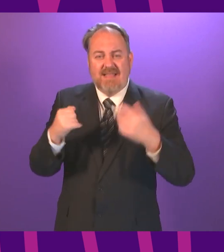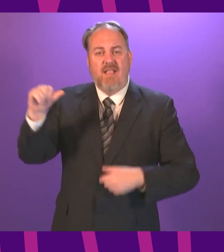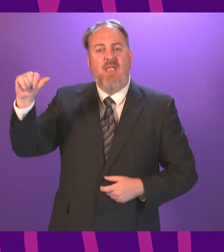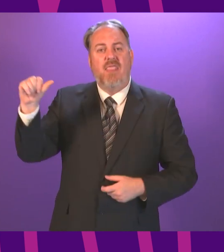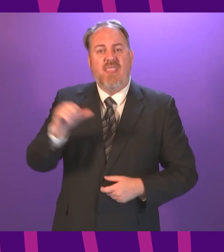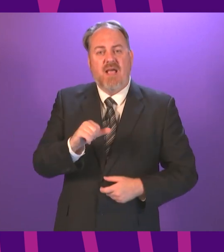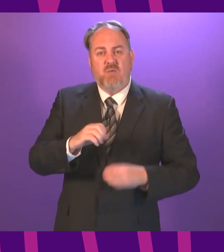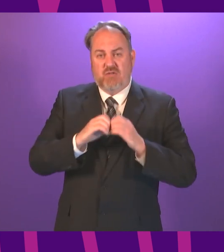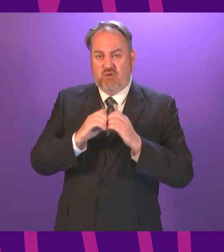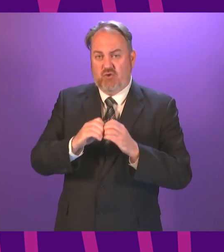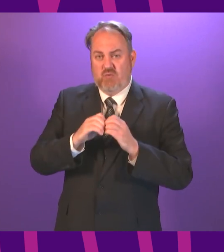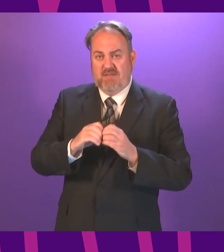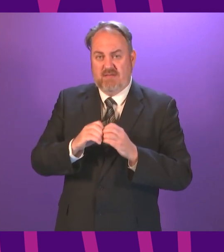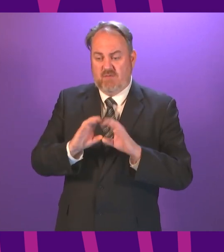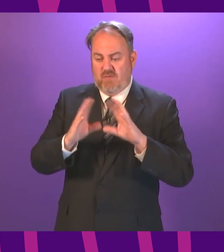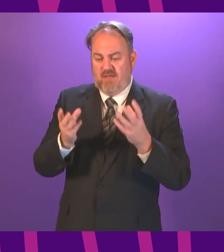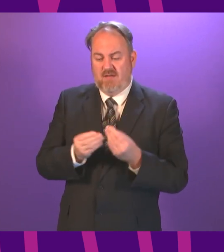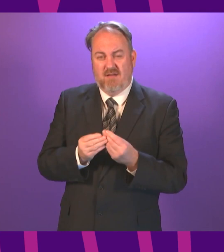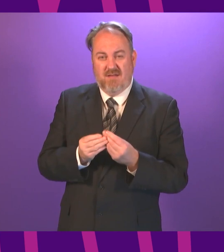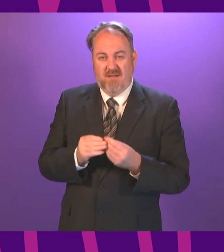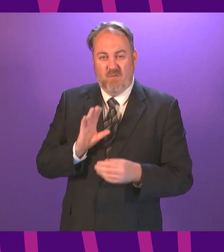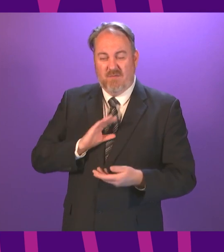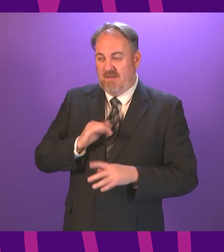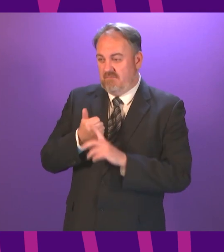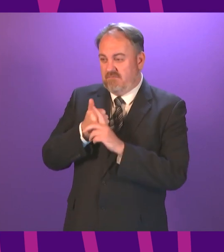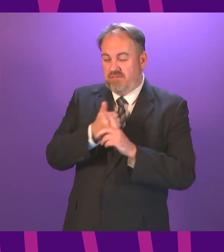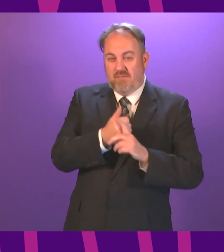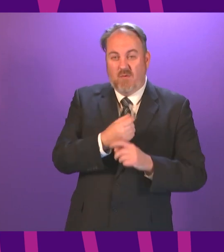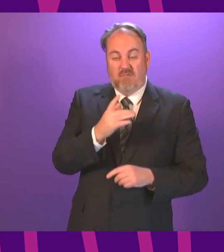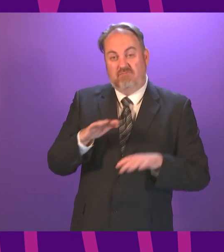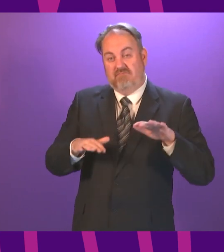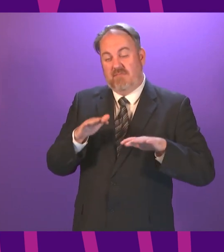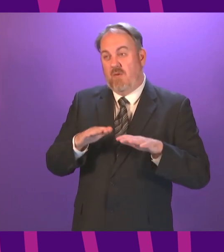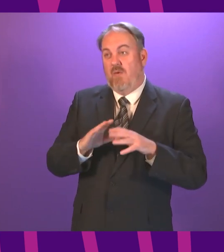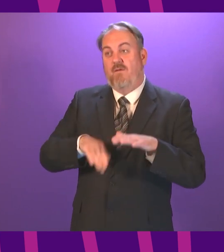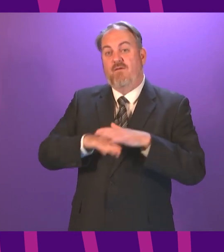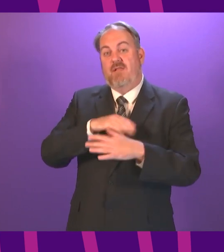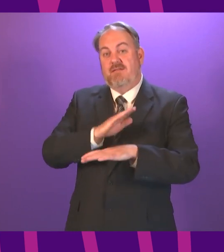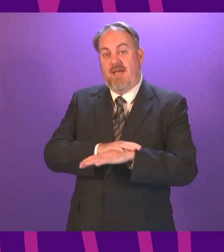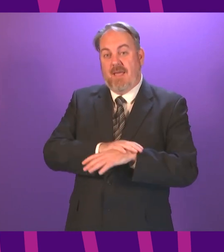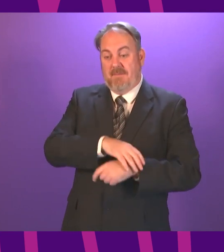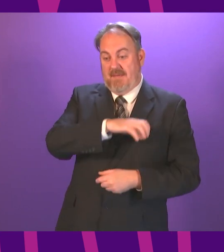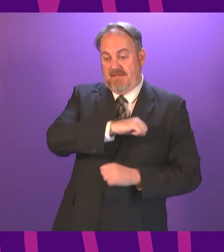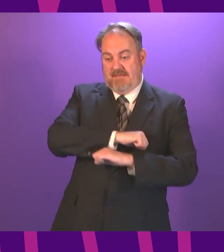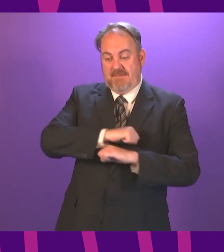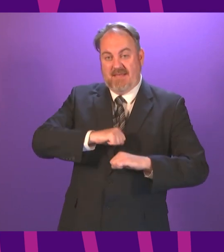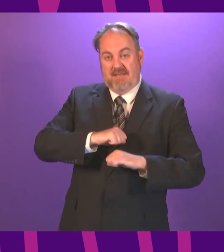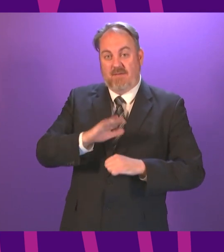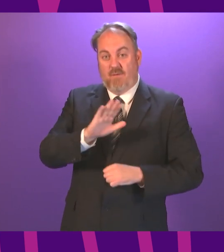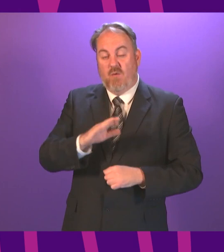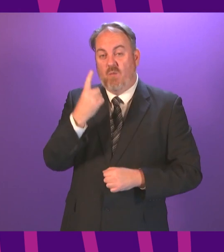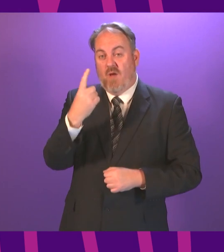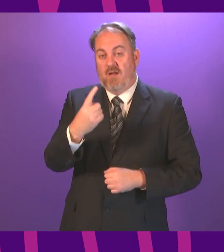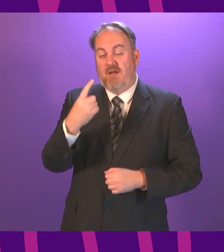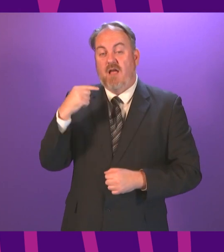2019-2020, delivering over 117,000 full-time equivalent student places. But her fundamental question is, or the